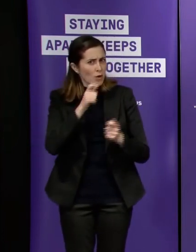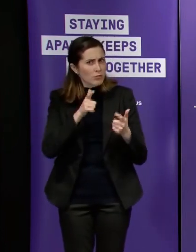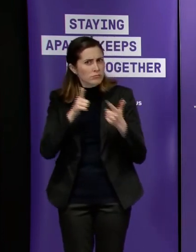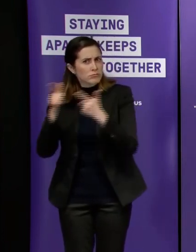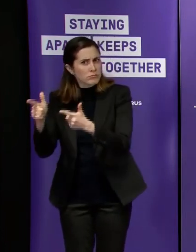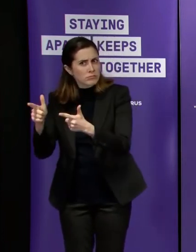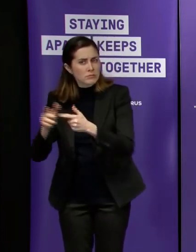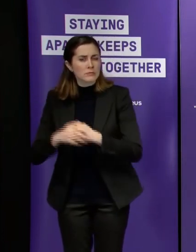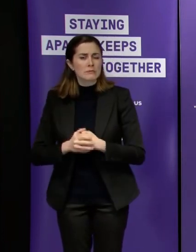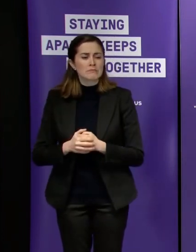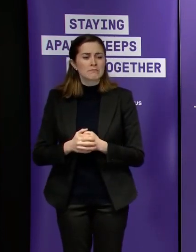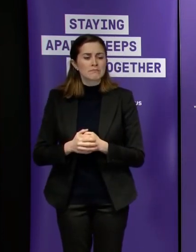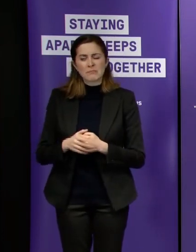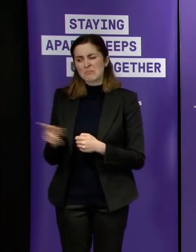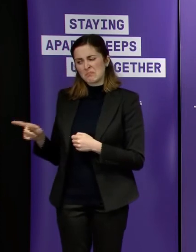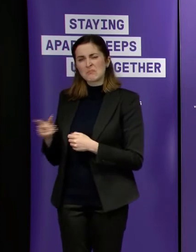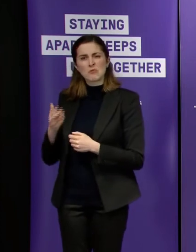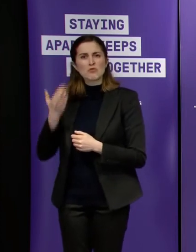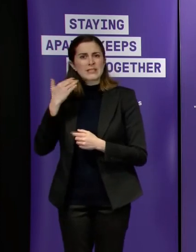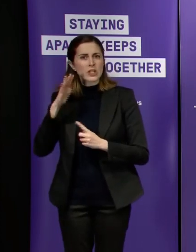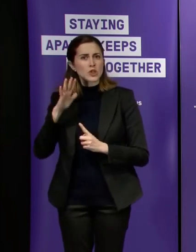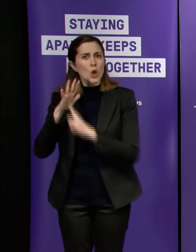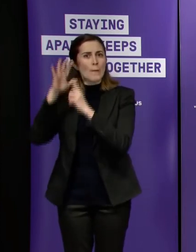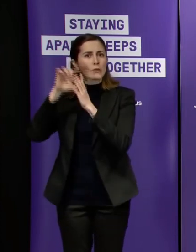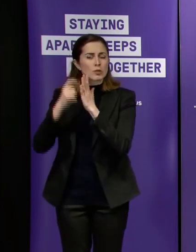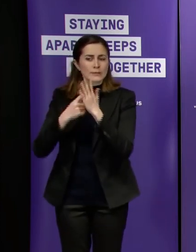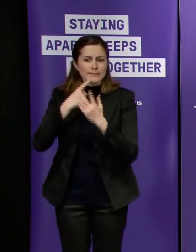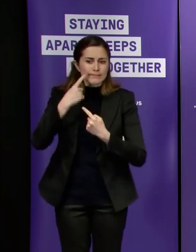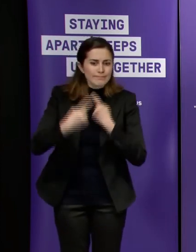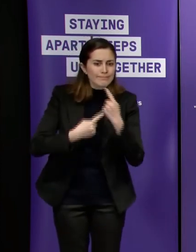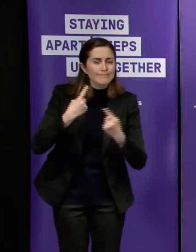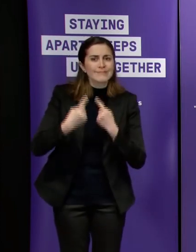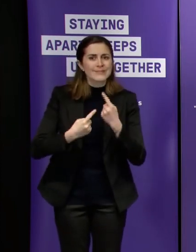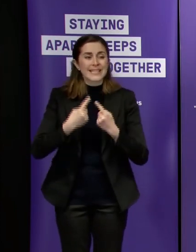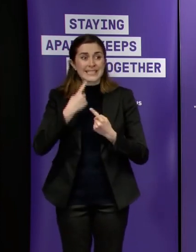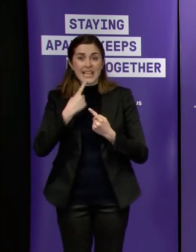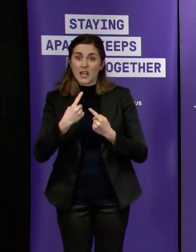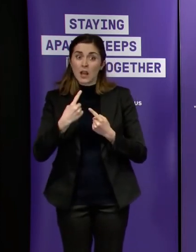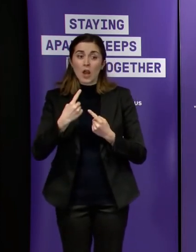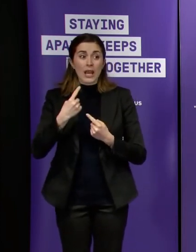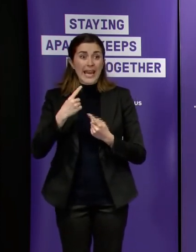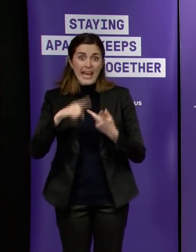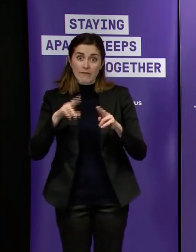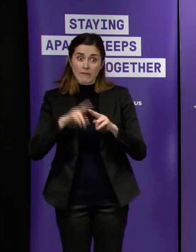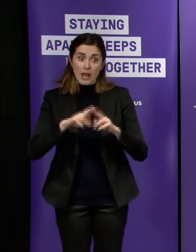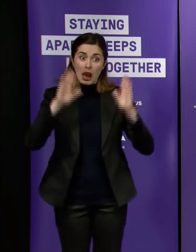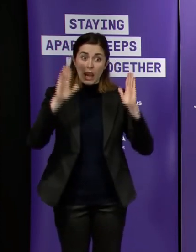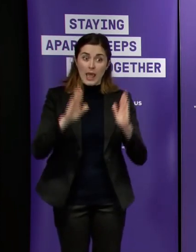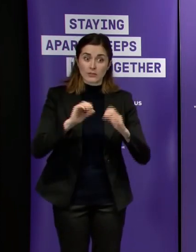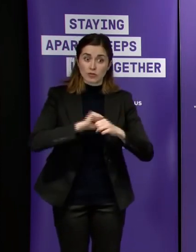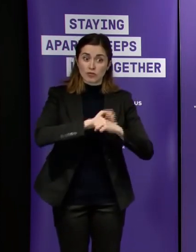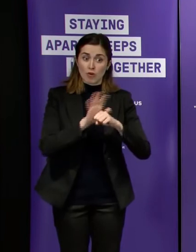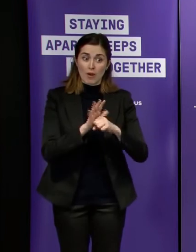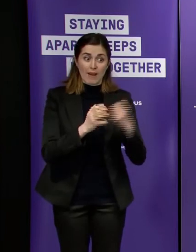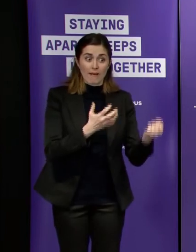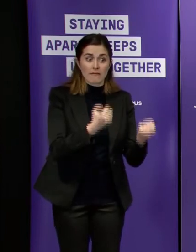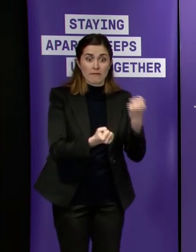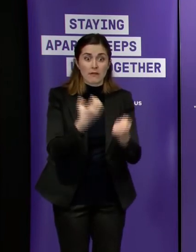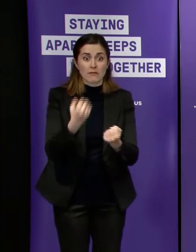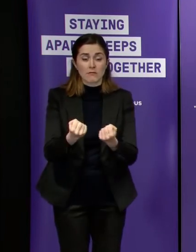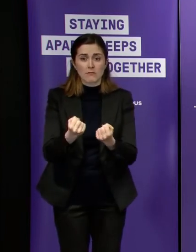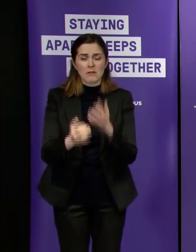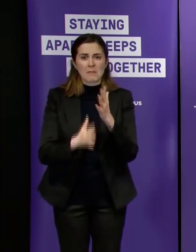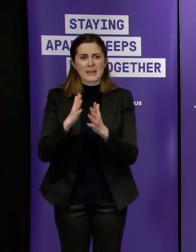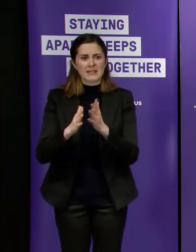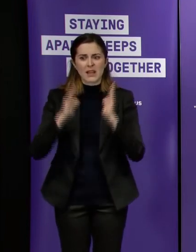make it as well the other day as as you have less illness you'll have less symptoms as you have less symptoms you have less people coming forward and getting tested so